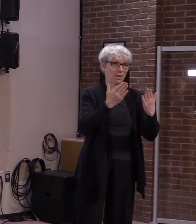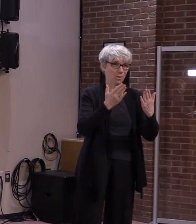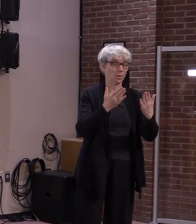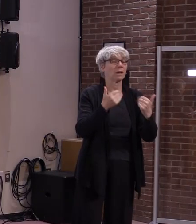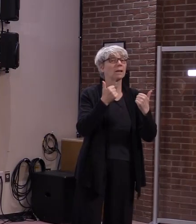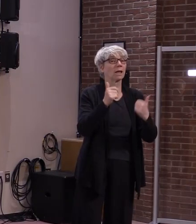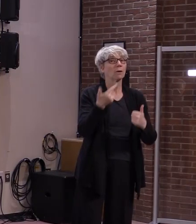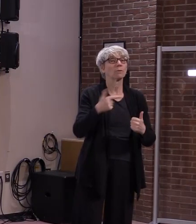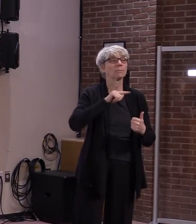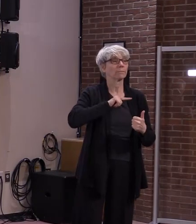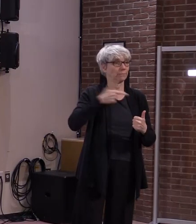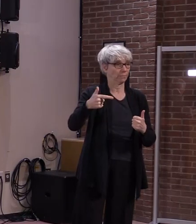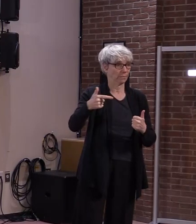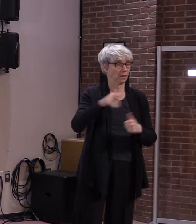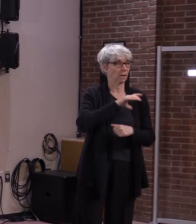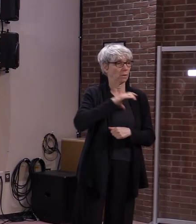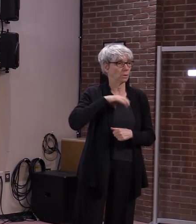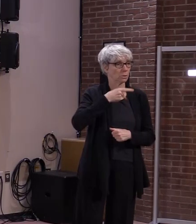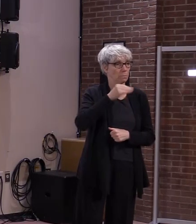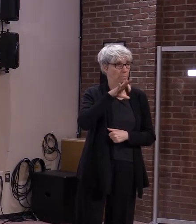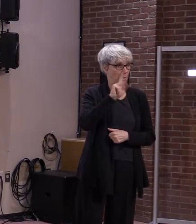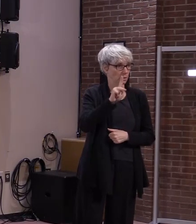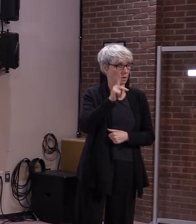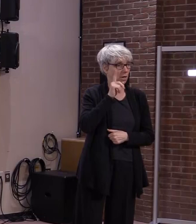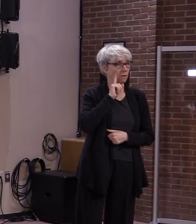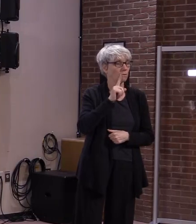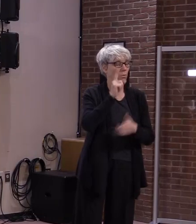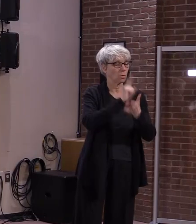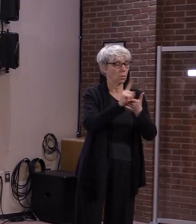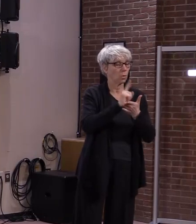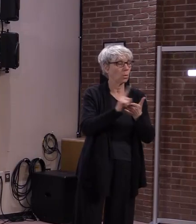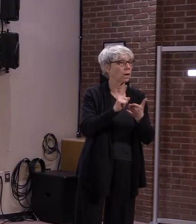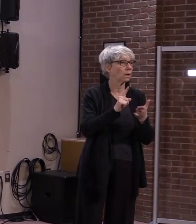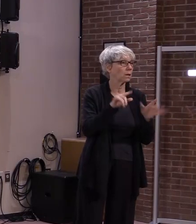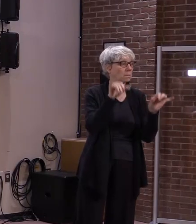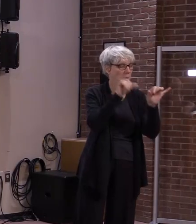turn it over now to Commissioner Pichak for our weekly modeling update.